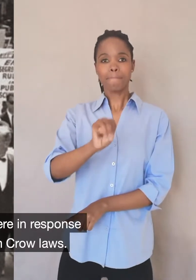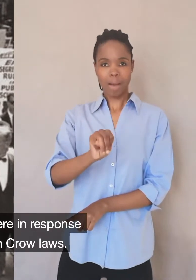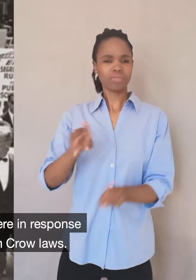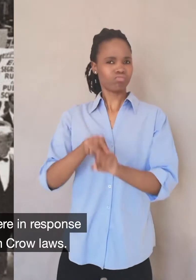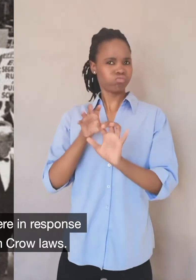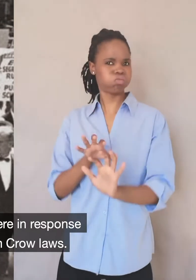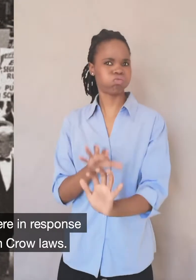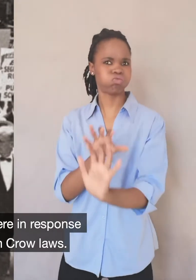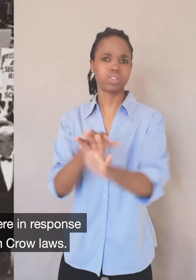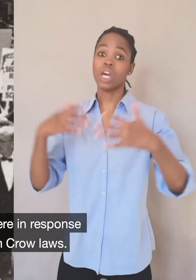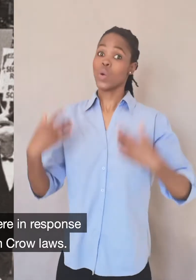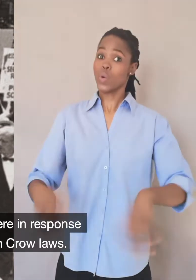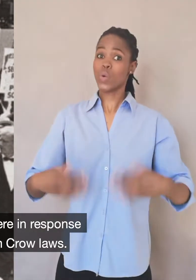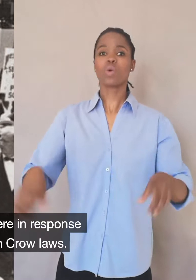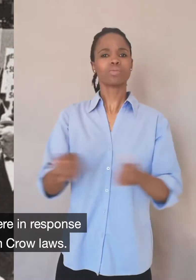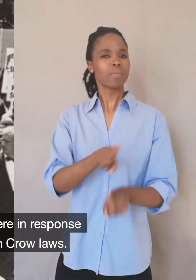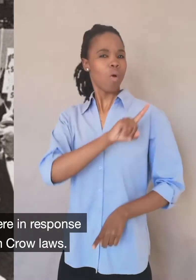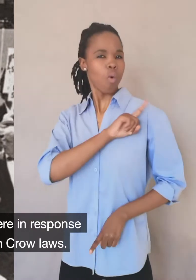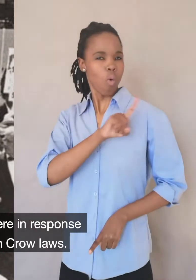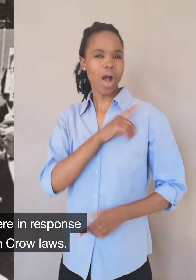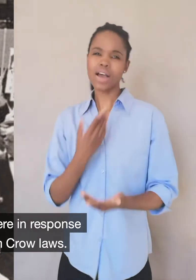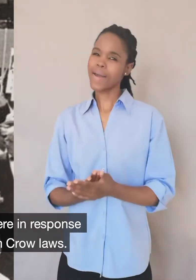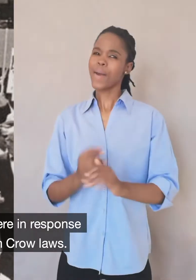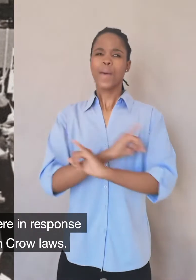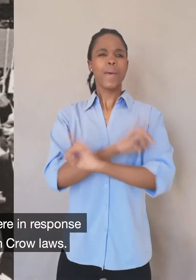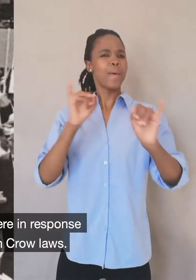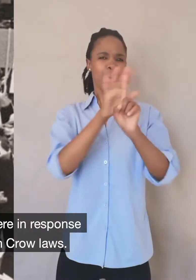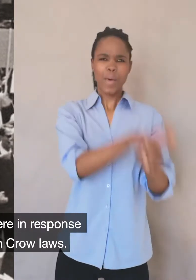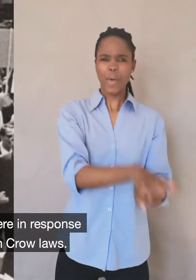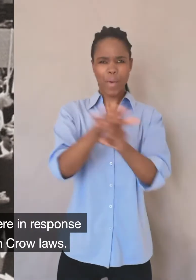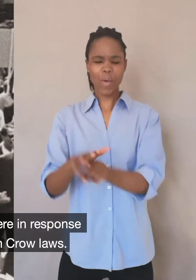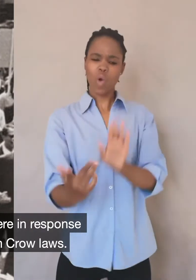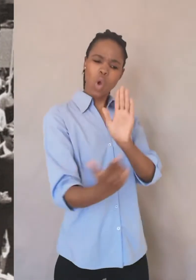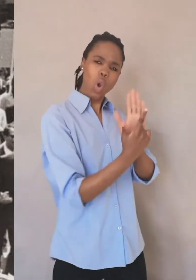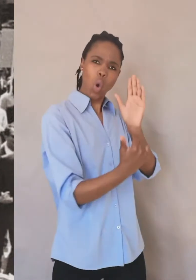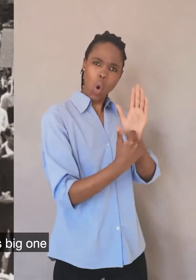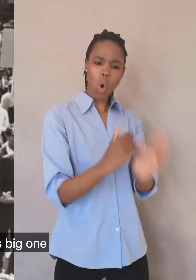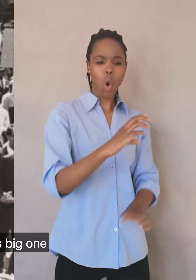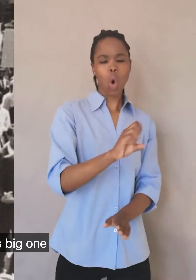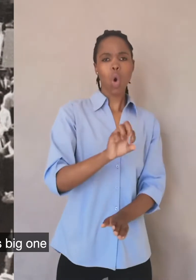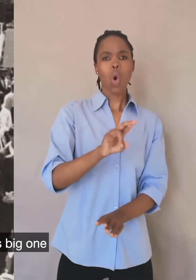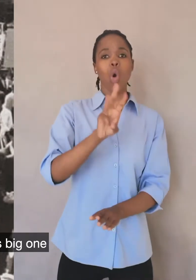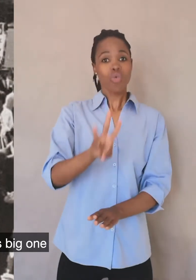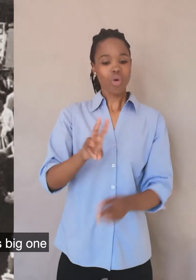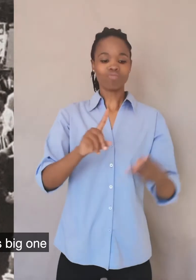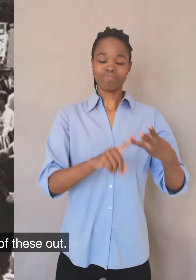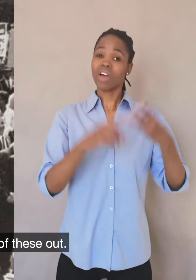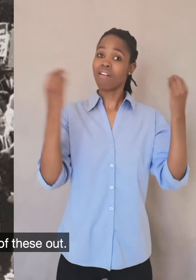course, you know, were in response to hideous segregation, Jim Crow laws. And then, of course, his big one, because I'm leaving